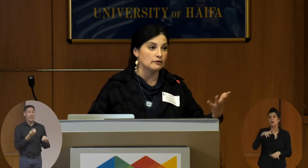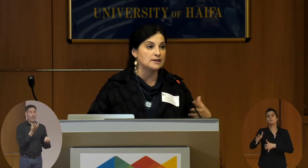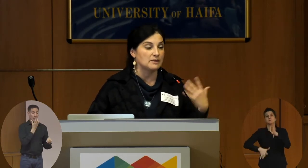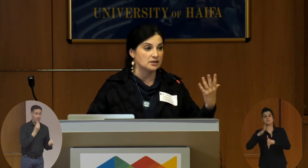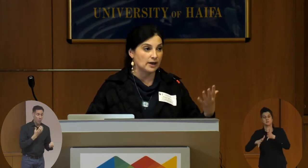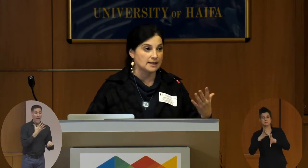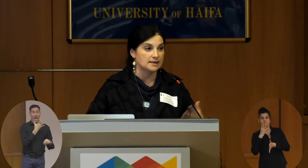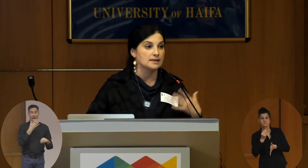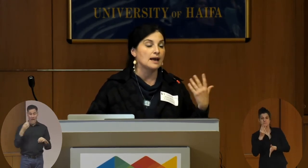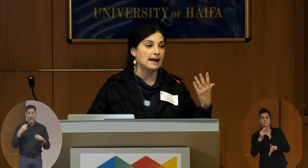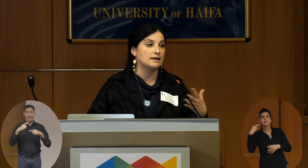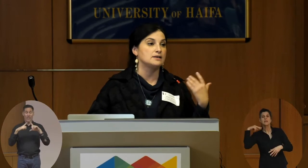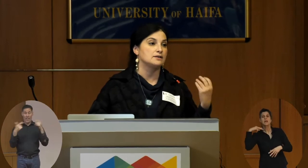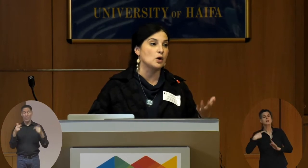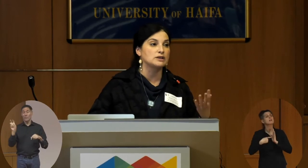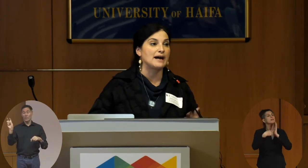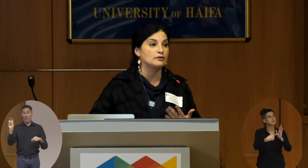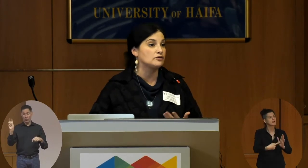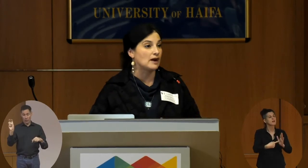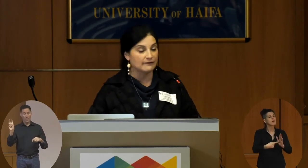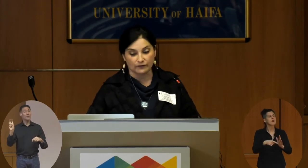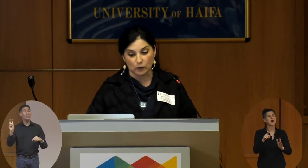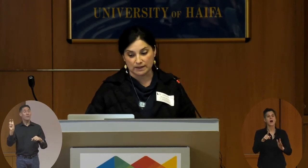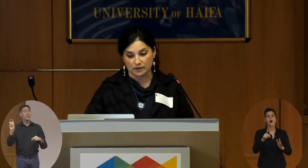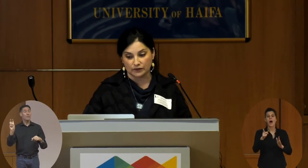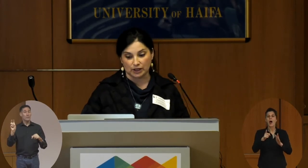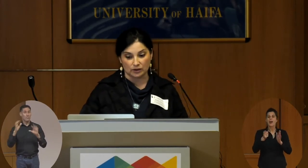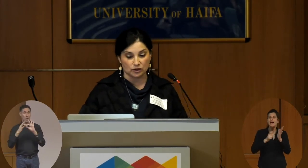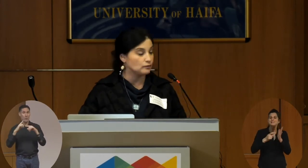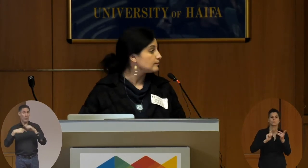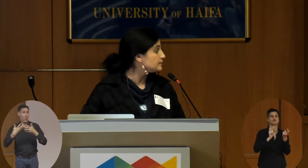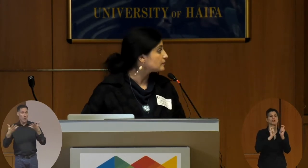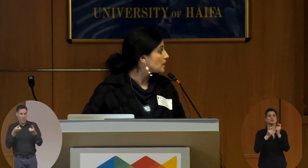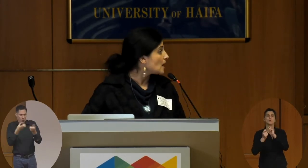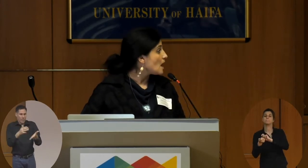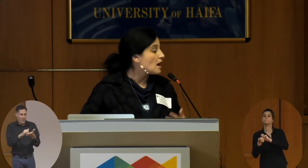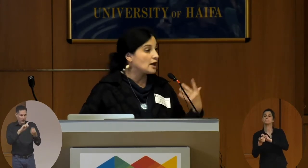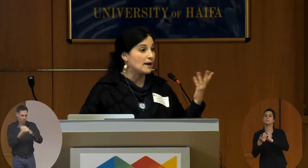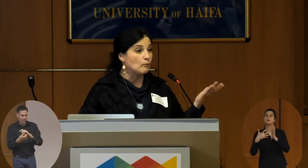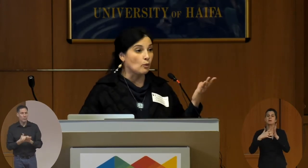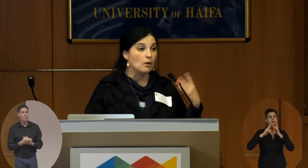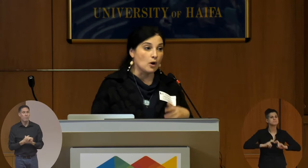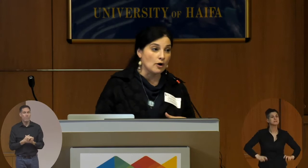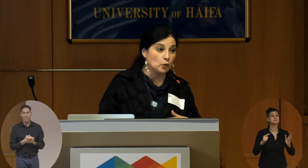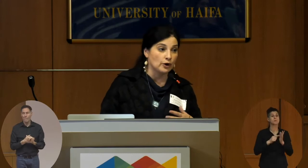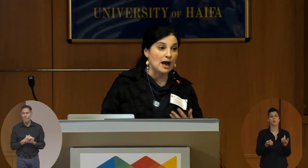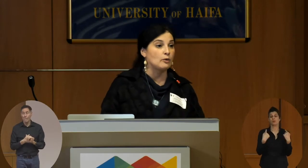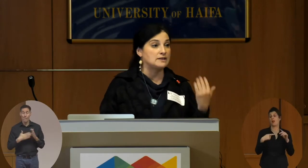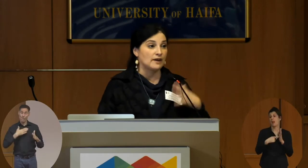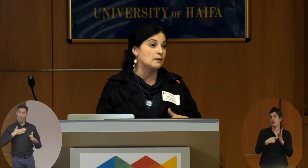Erit demonstrated and talked about the driving forces of change in my own work I was very